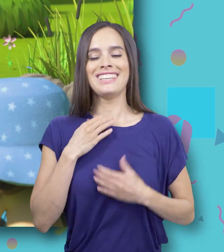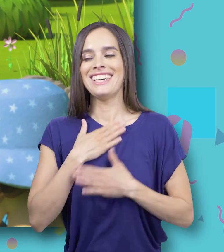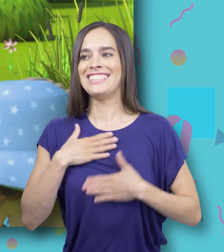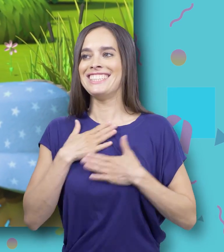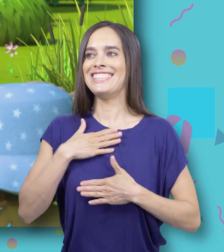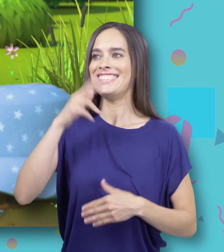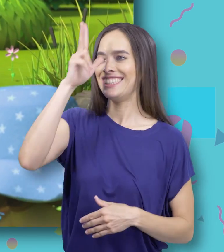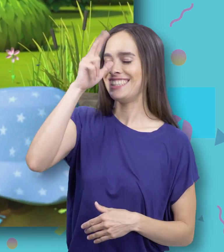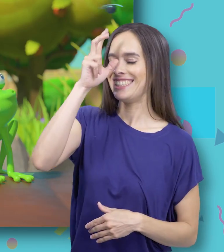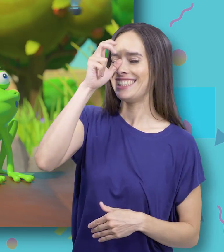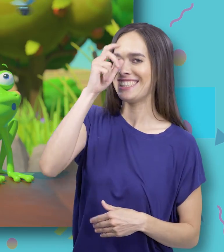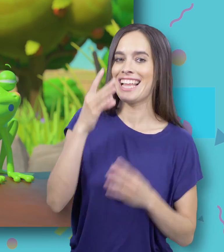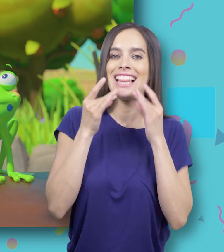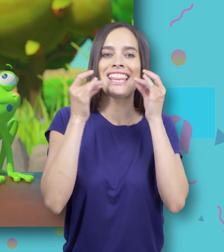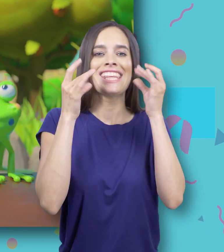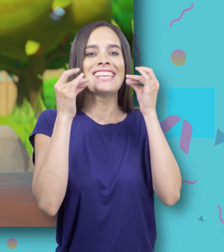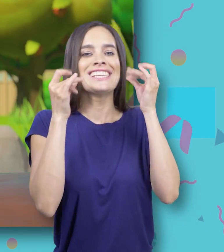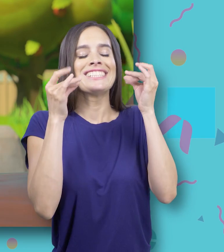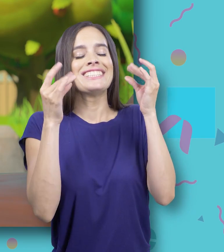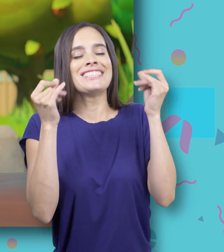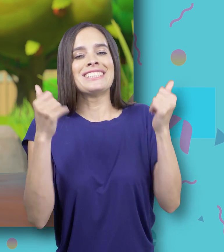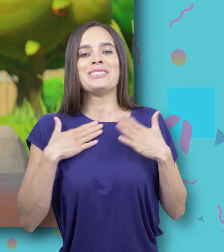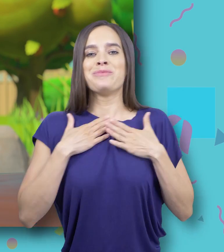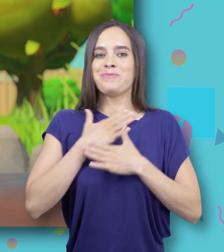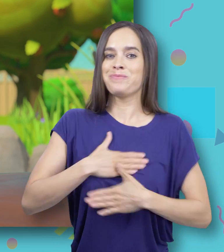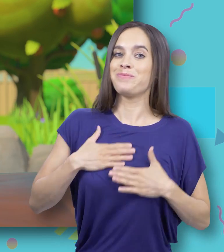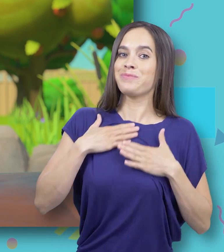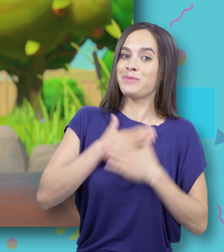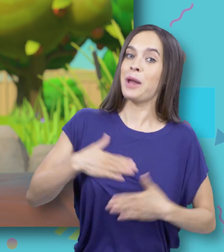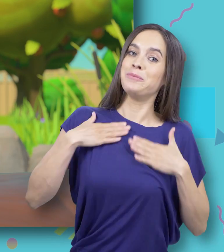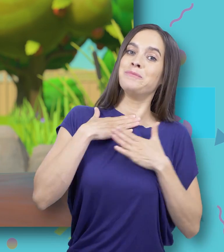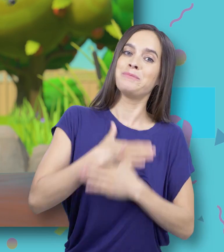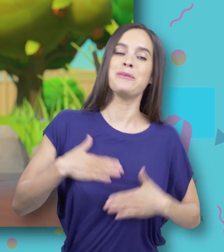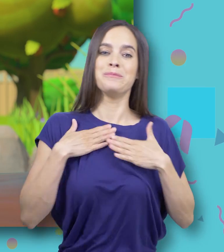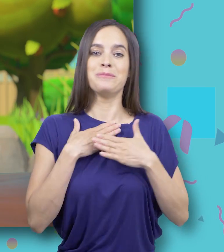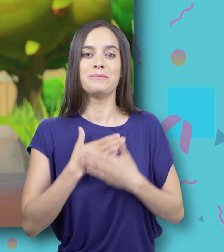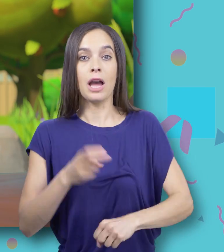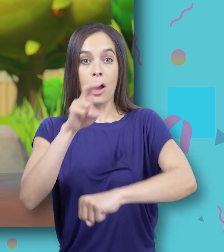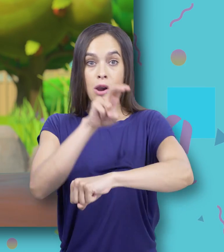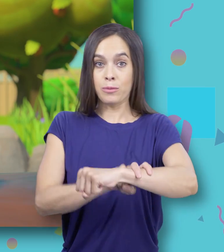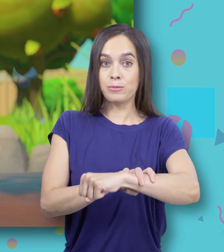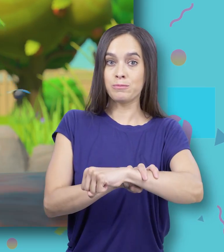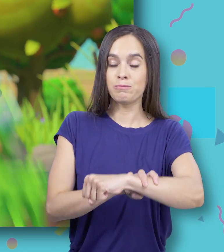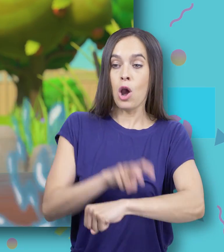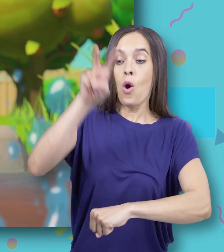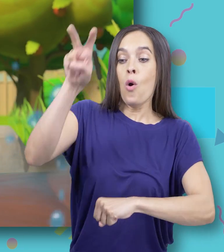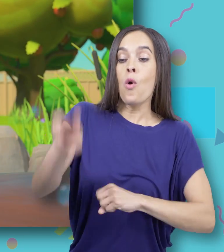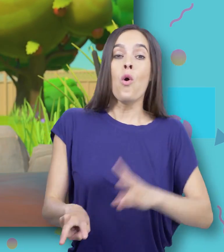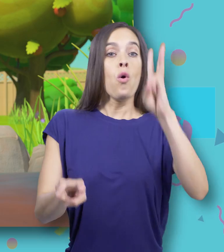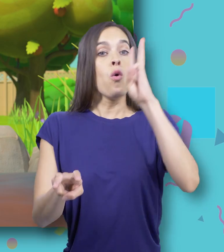speckled log Eating some most delicious bugs Yum, yum! One jumped into the